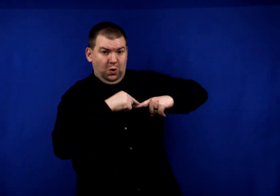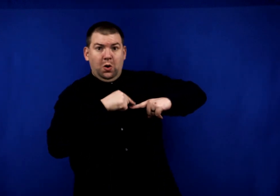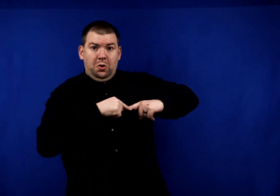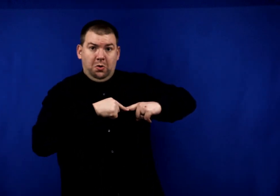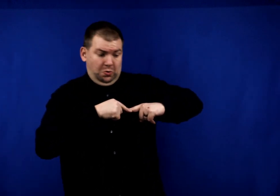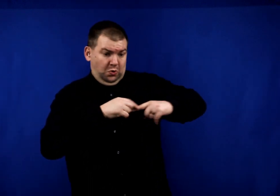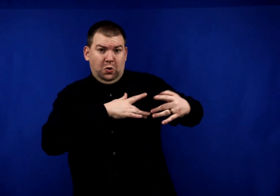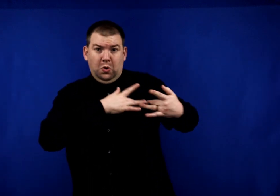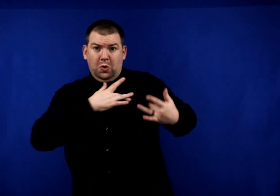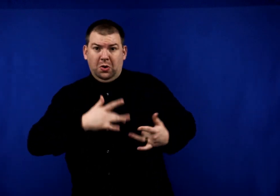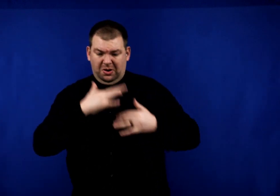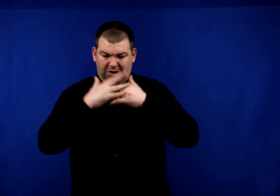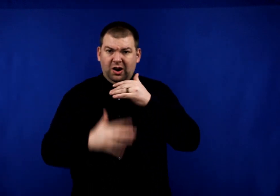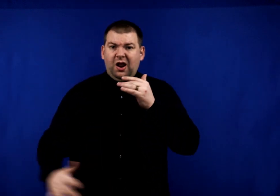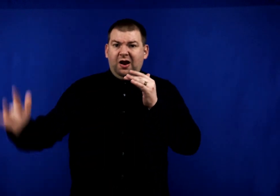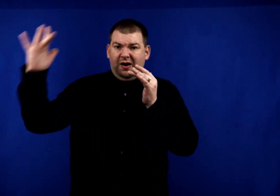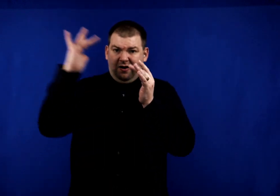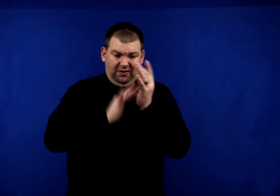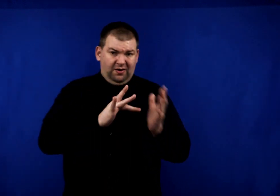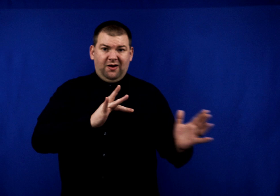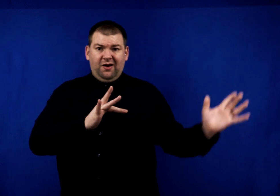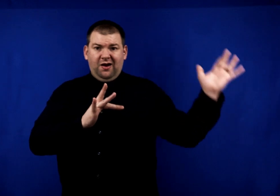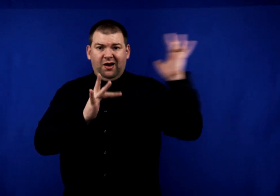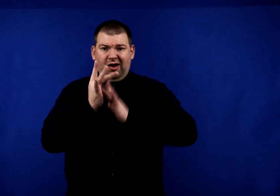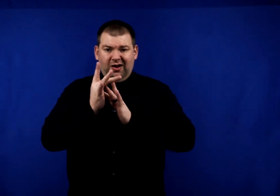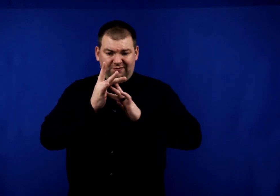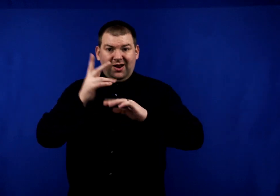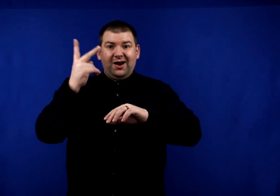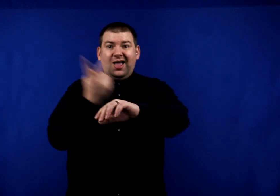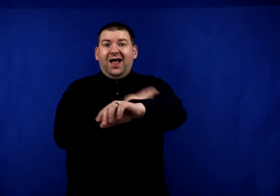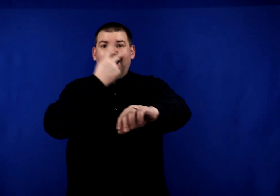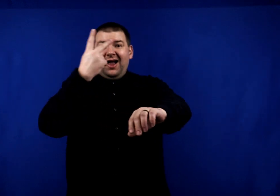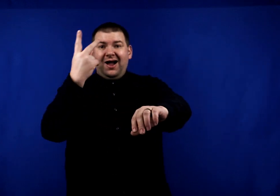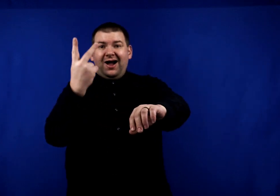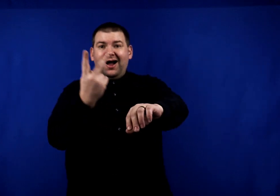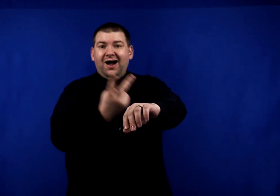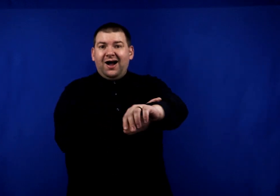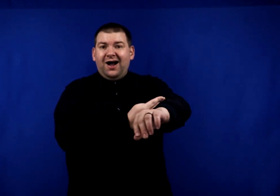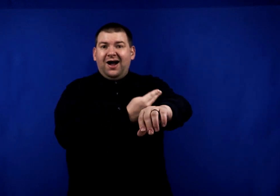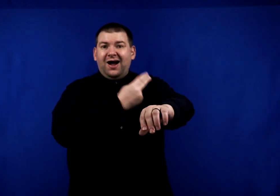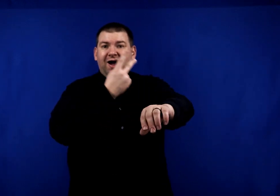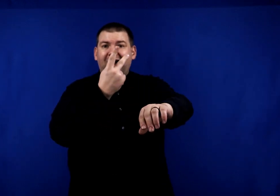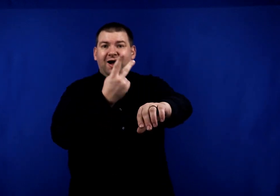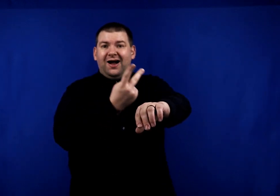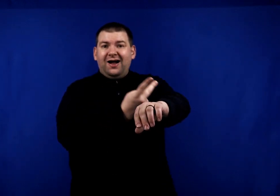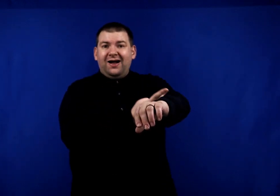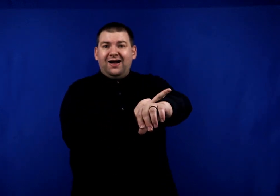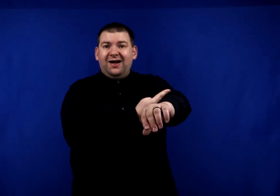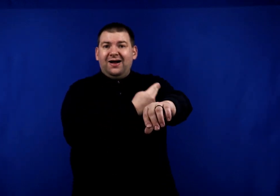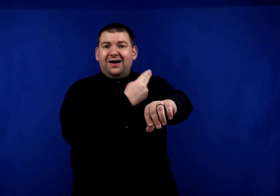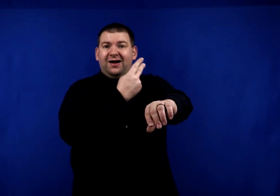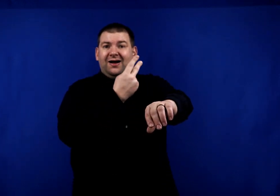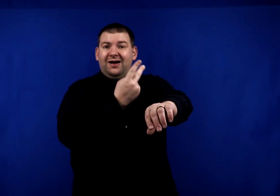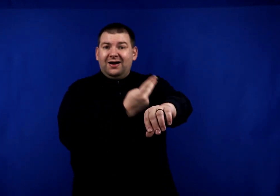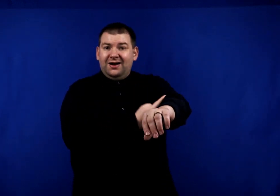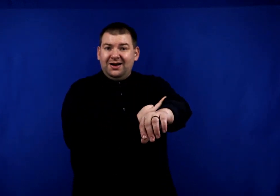By the blood of the Lamb Hiding made worthy By the blood of the Lamb For more